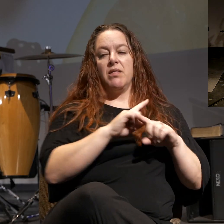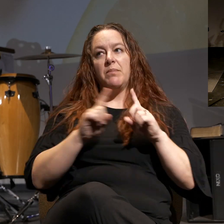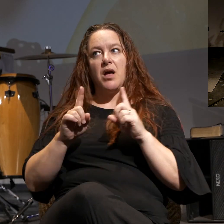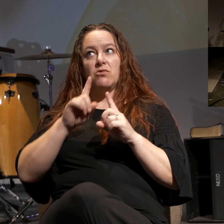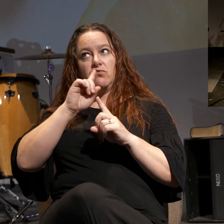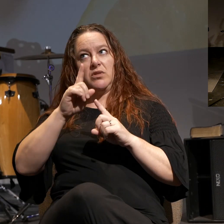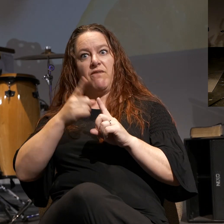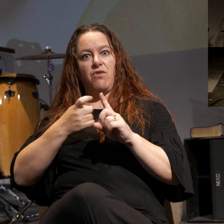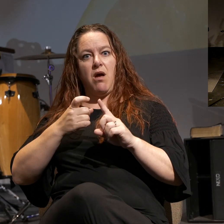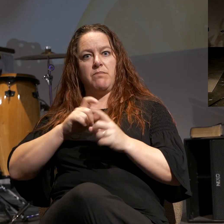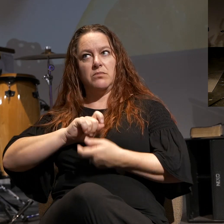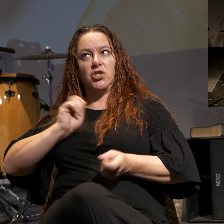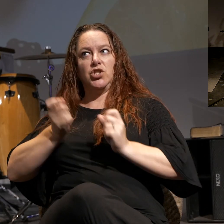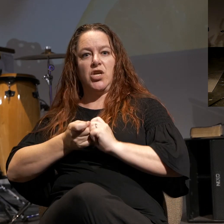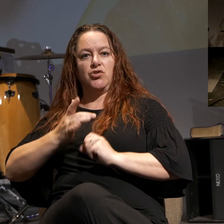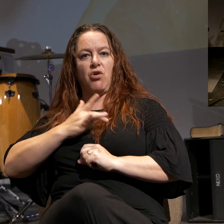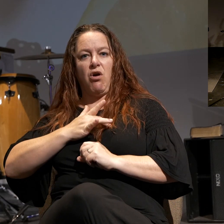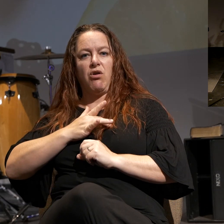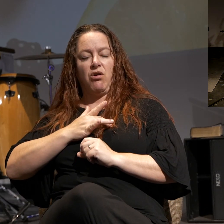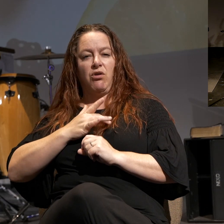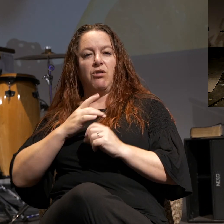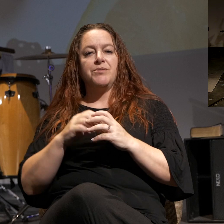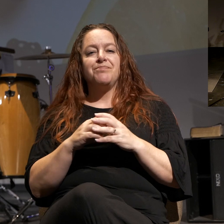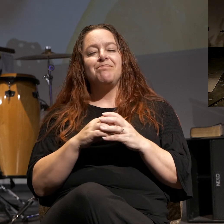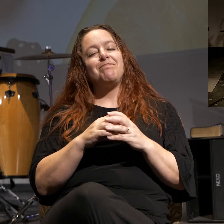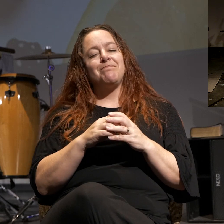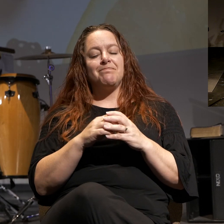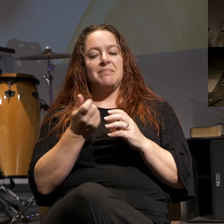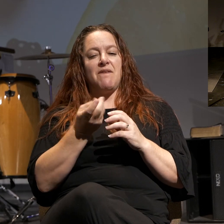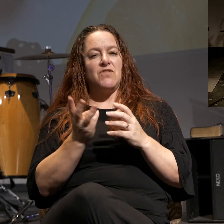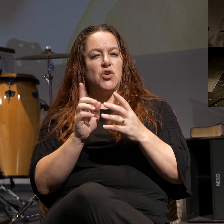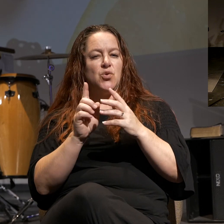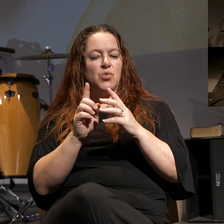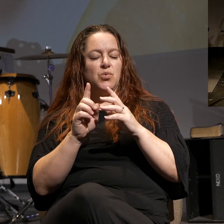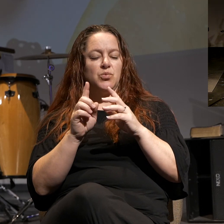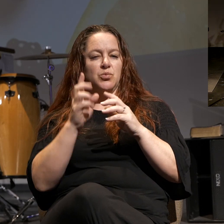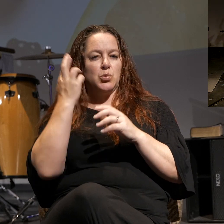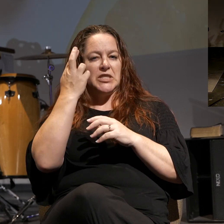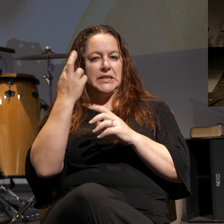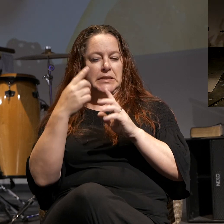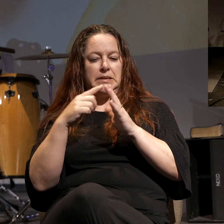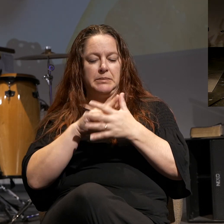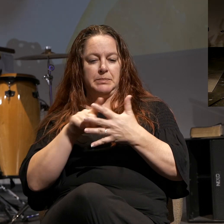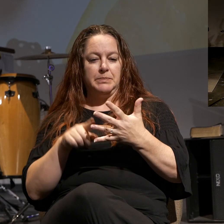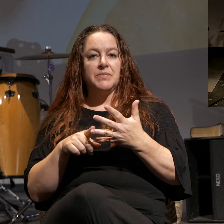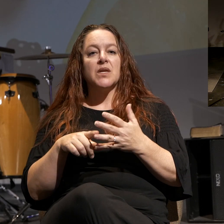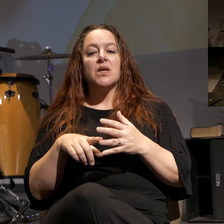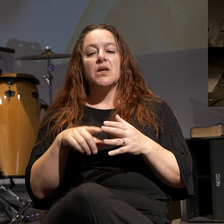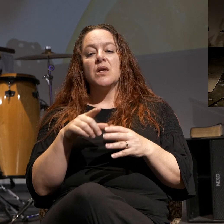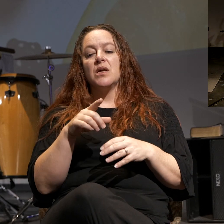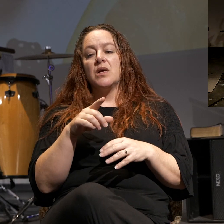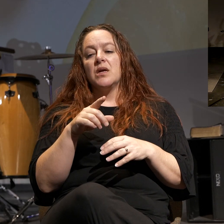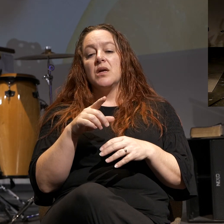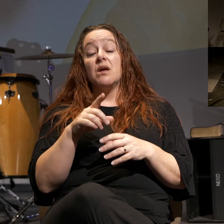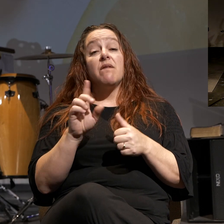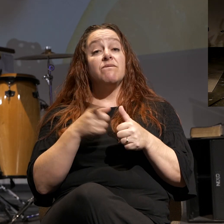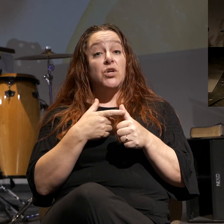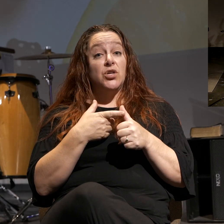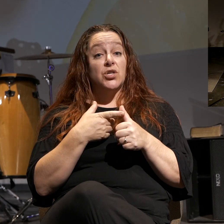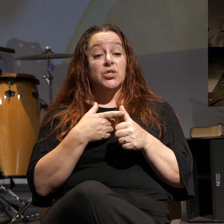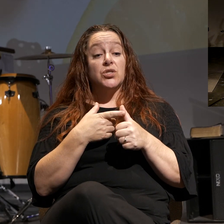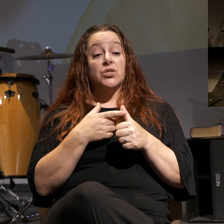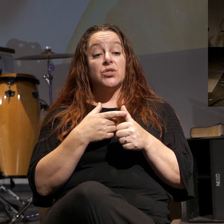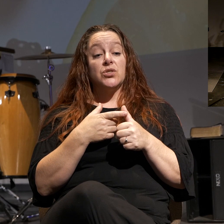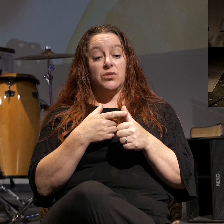transformed heart? Well, a couple ways that you know this. And one is that there will be no disparity between your